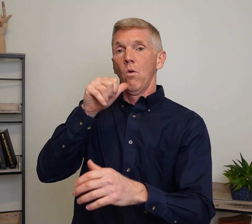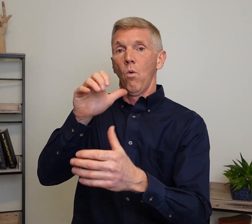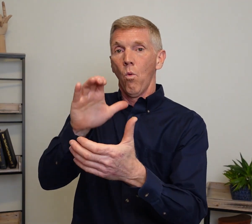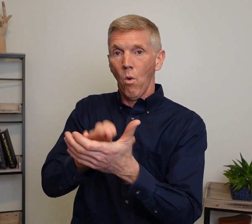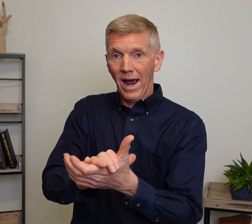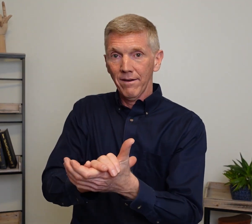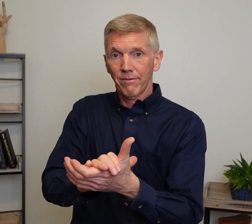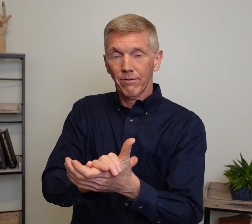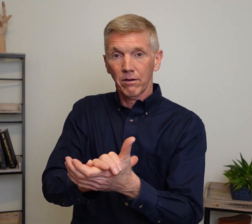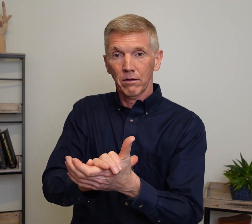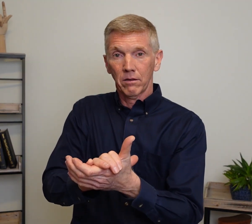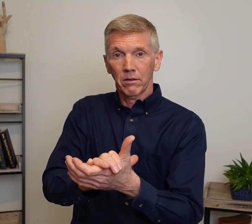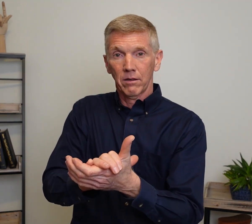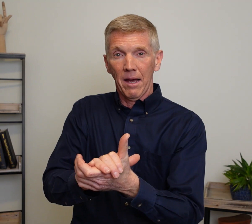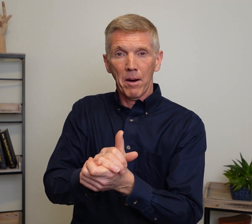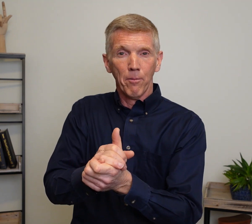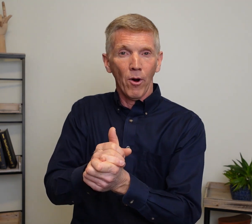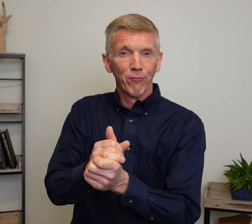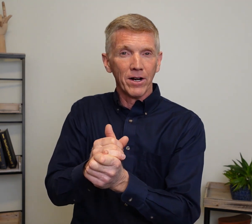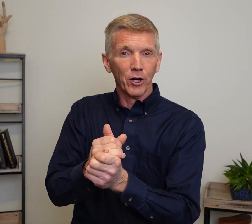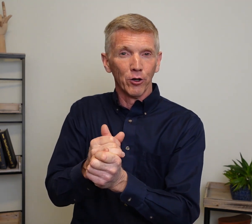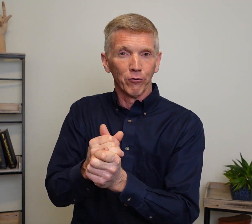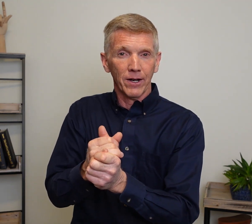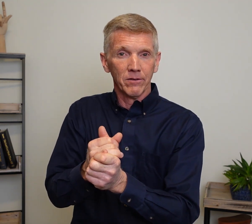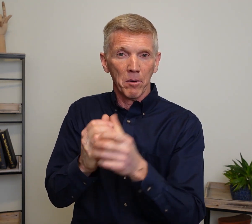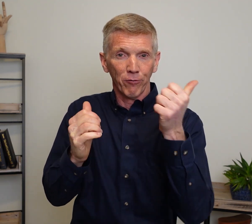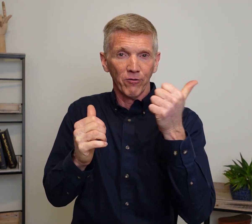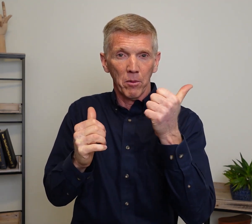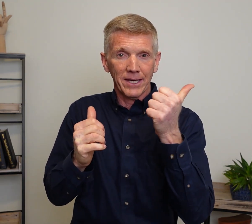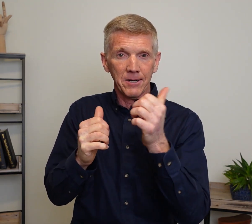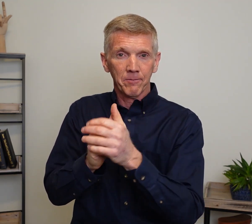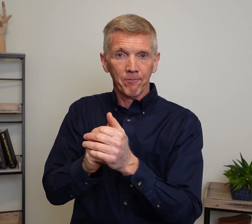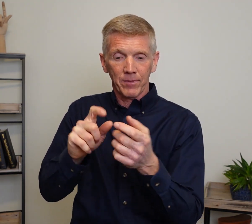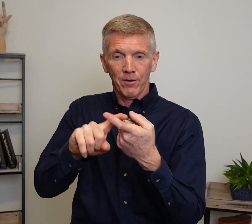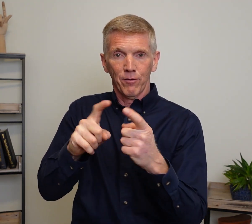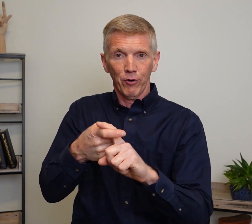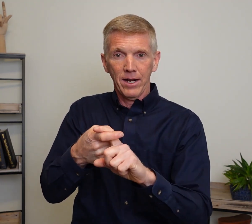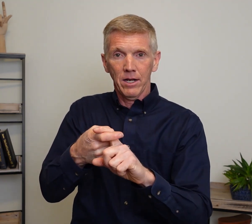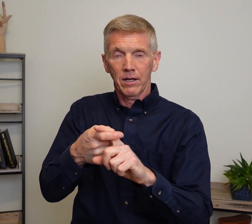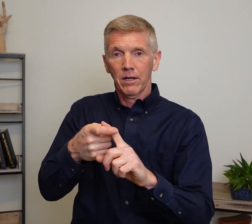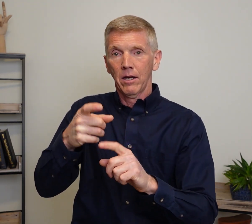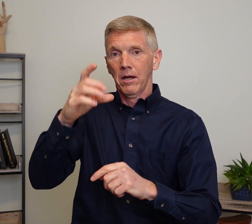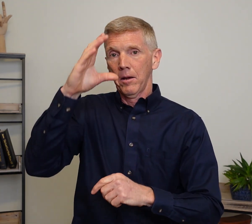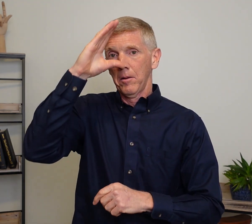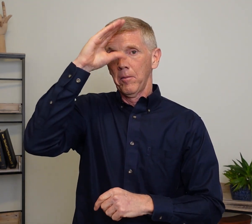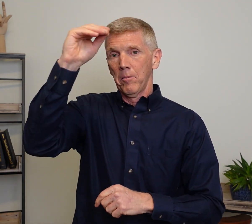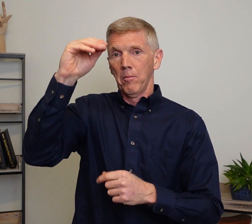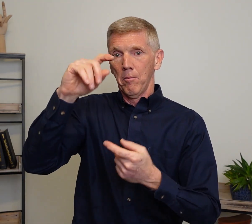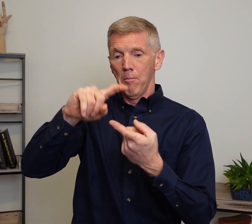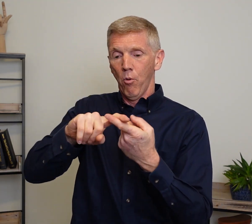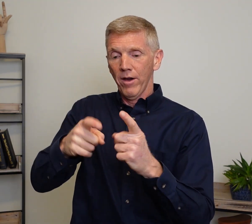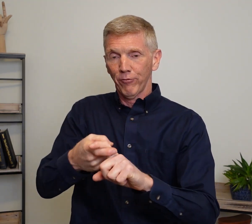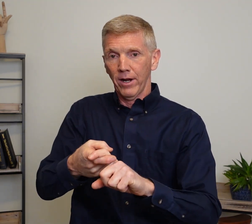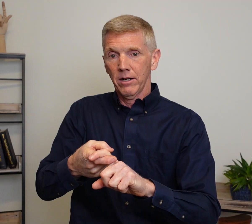Wife. How about boyfriend and girlfriend? Remember friend from the beginning? Friend. Boyfriend.